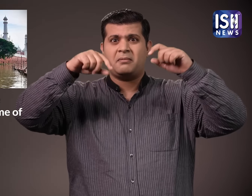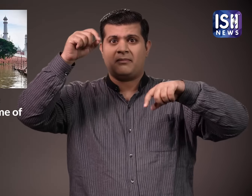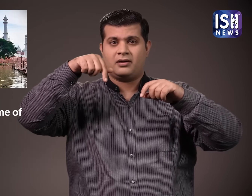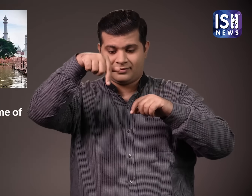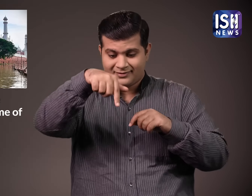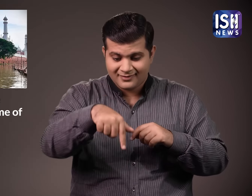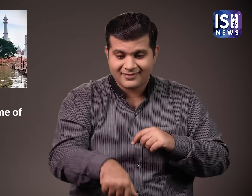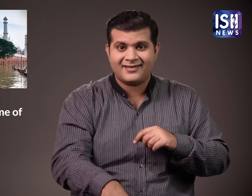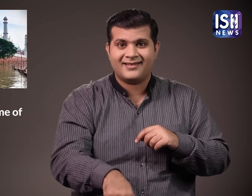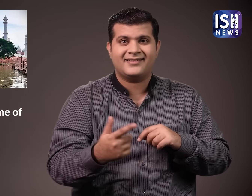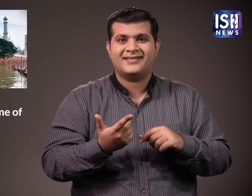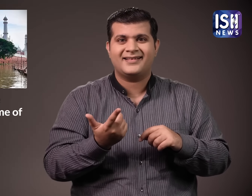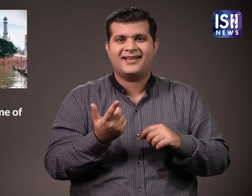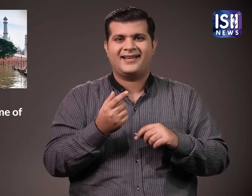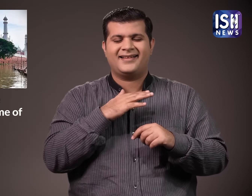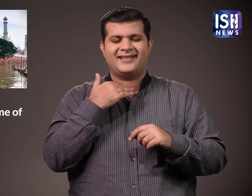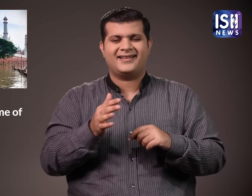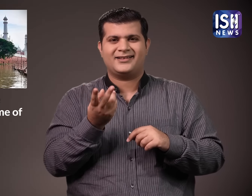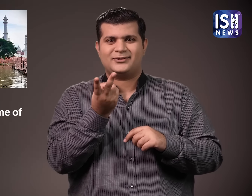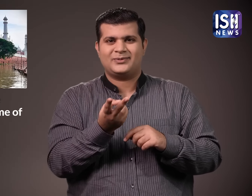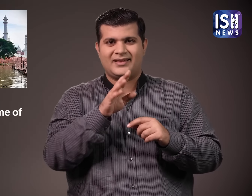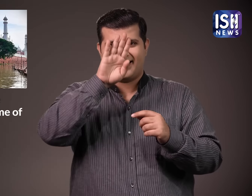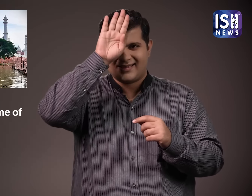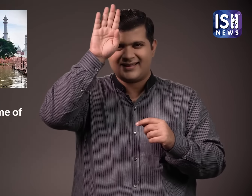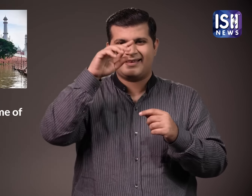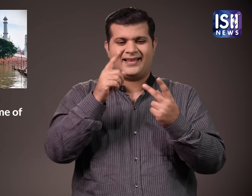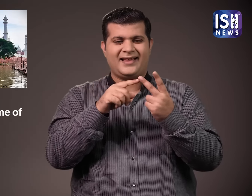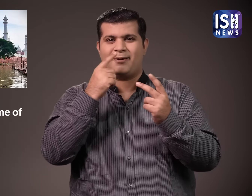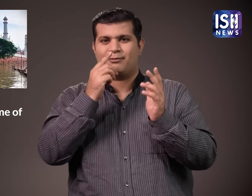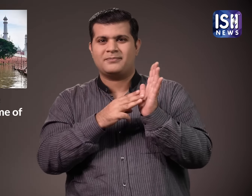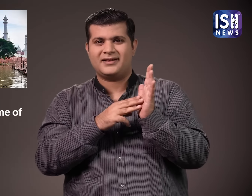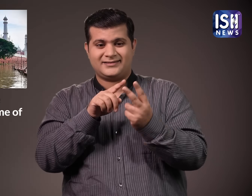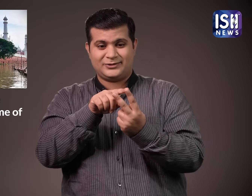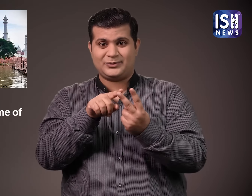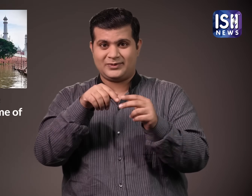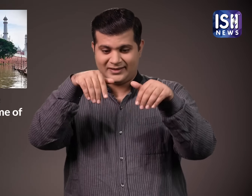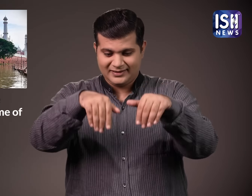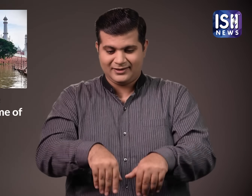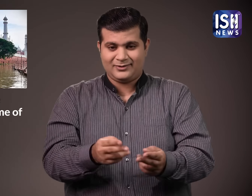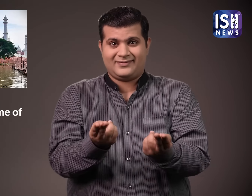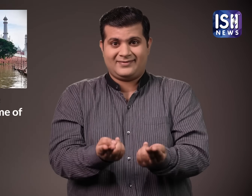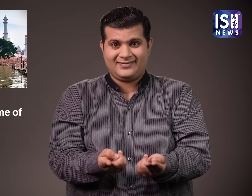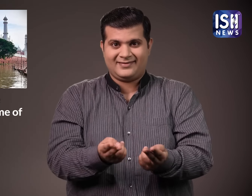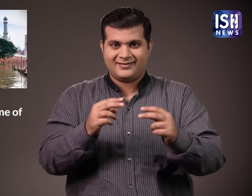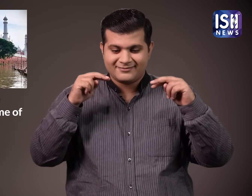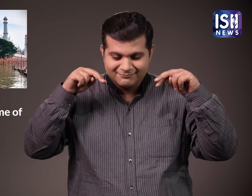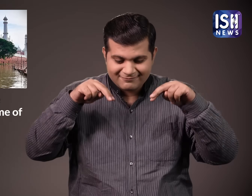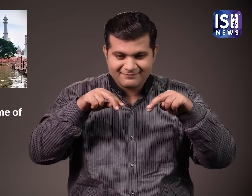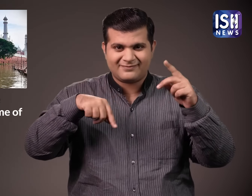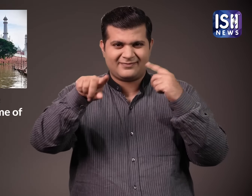you all know about Mughal Emperor Shah Jahan and his wife Mumtaz Mahal's tomb in the Taj Mahal. You can